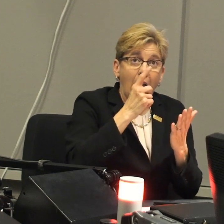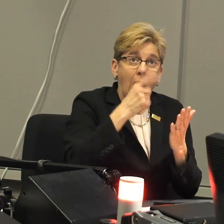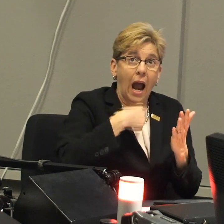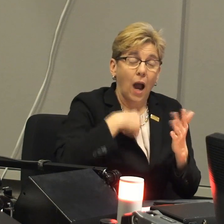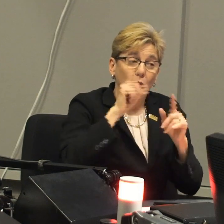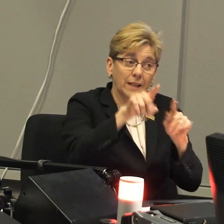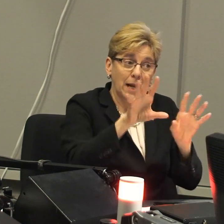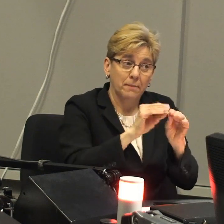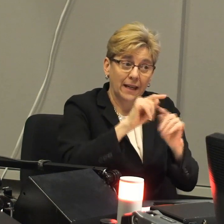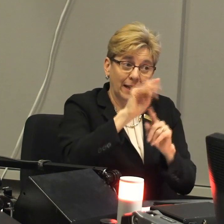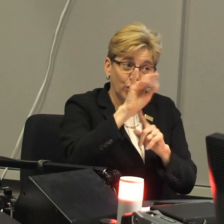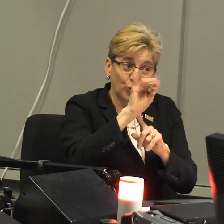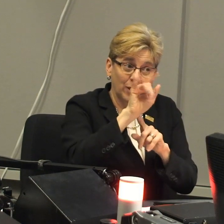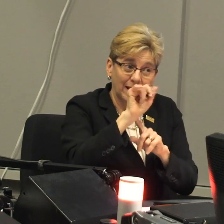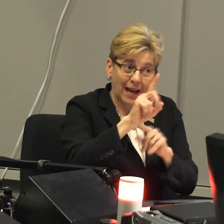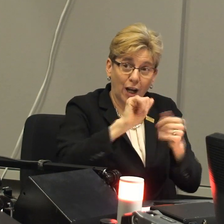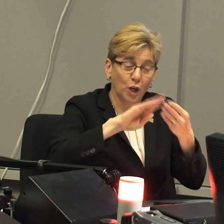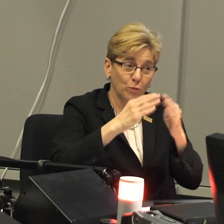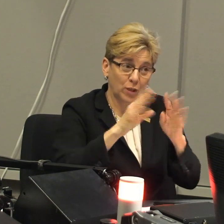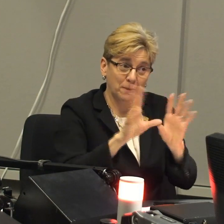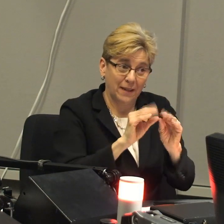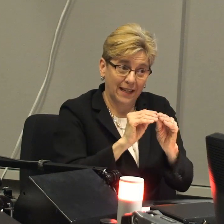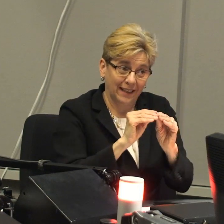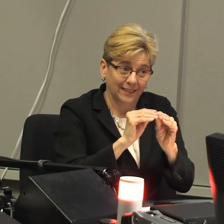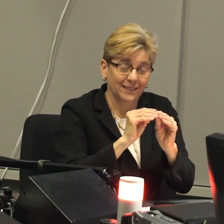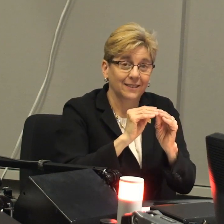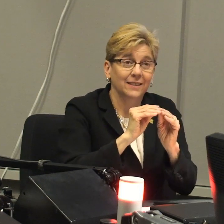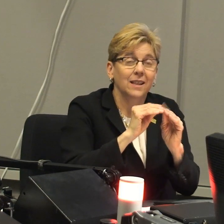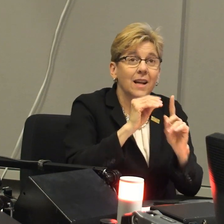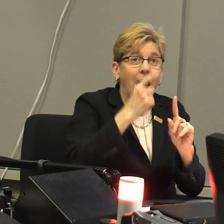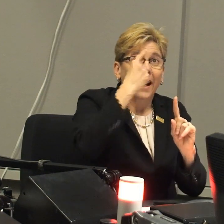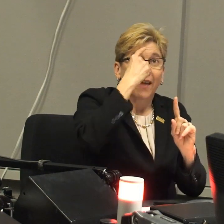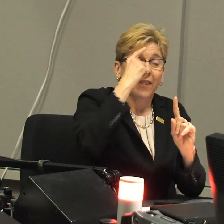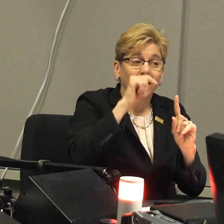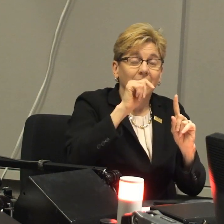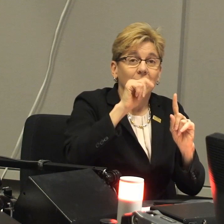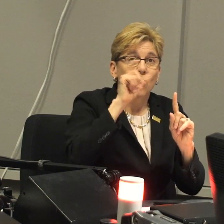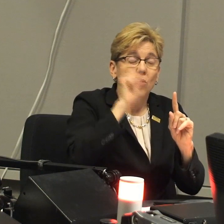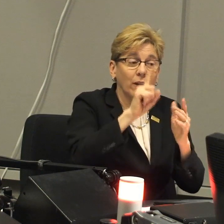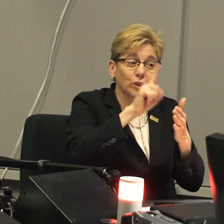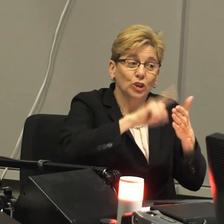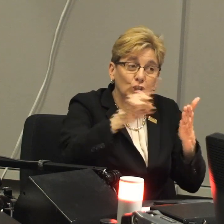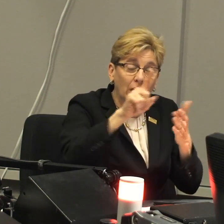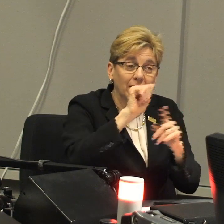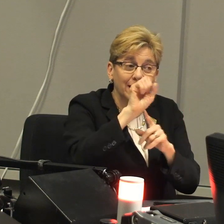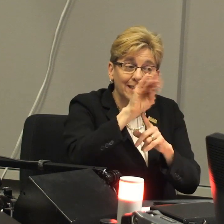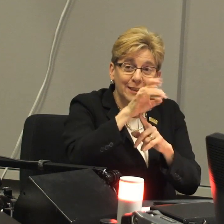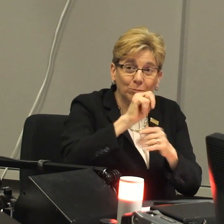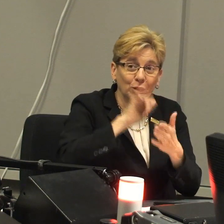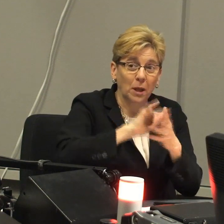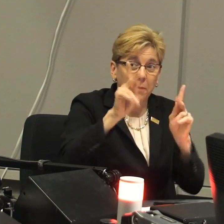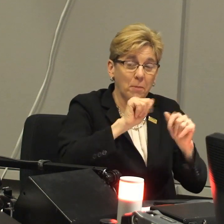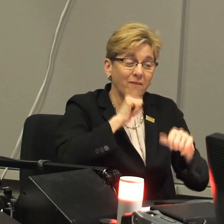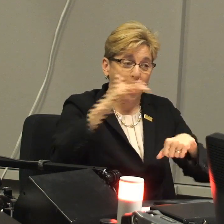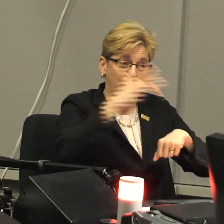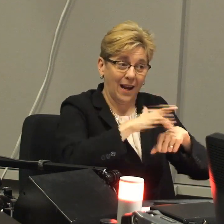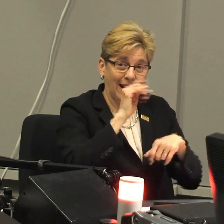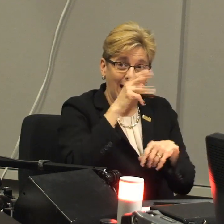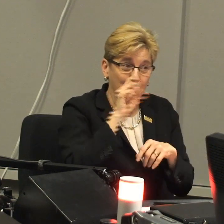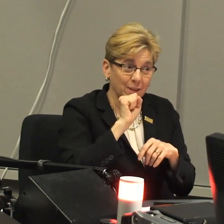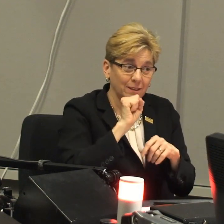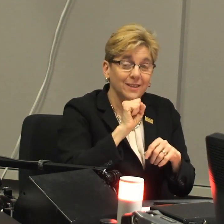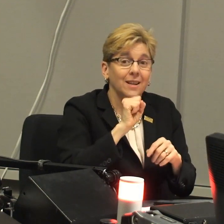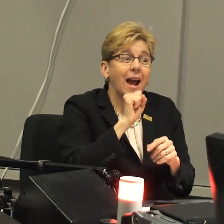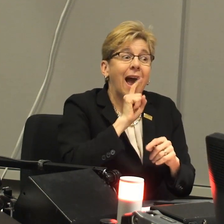Well, a couple of things here. I was actually at a meeting at a Trinidad community meeting, it was, and I think we need to check the